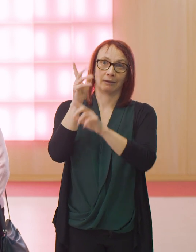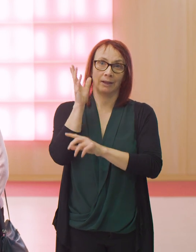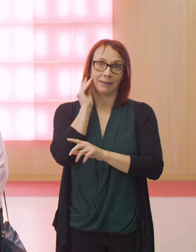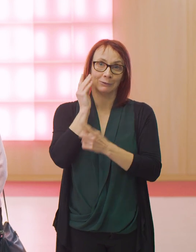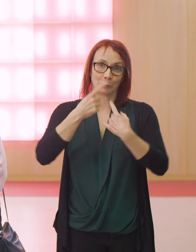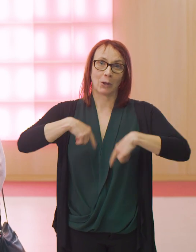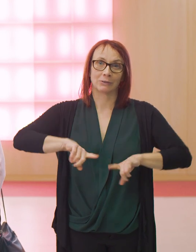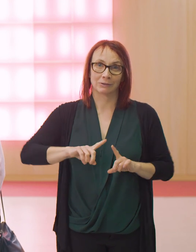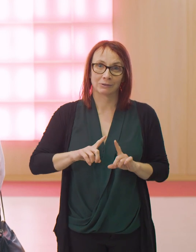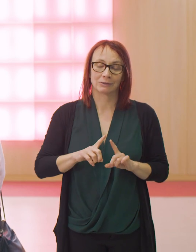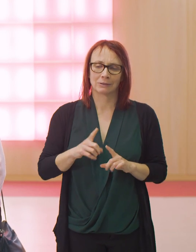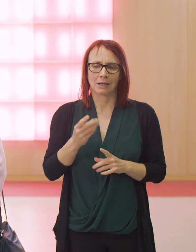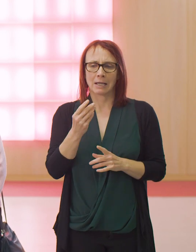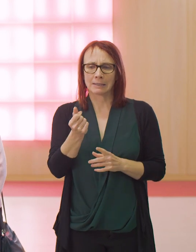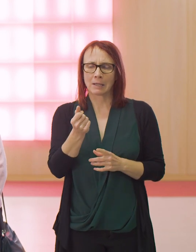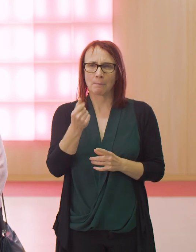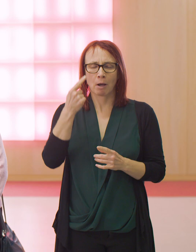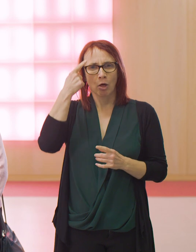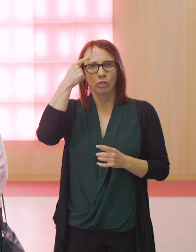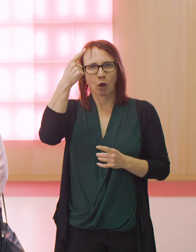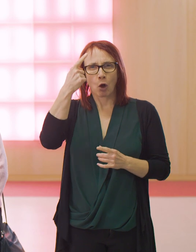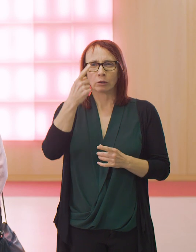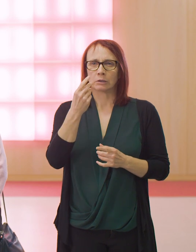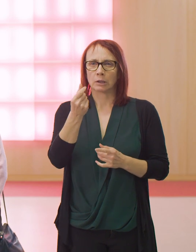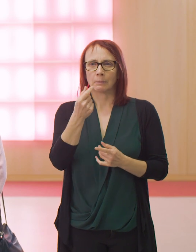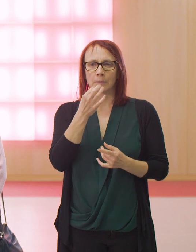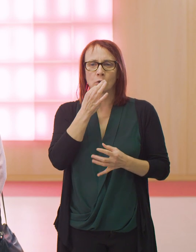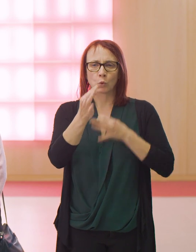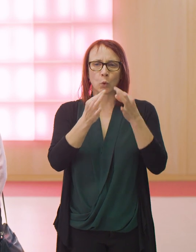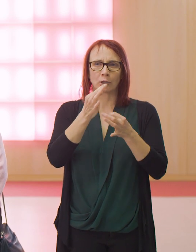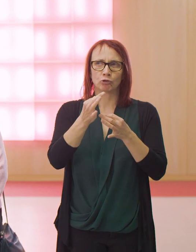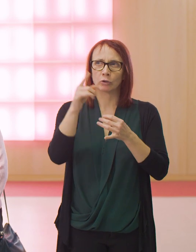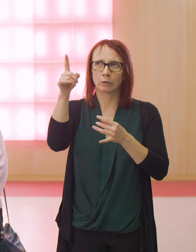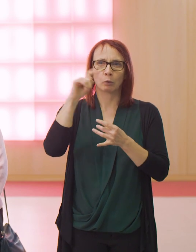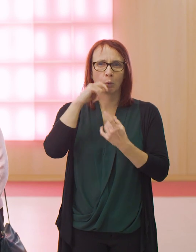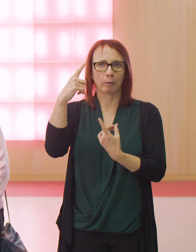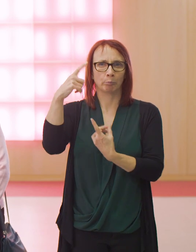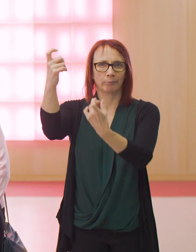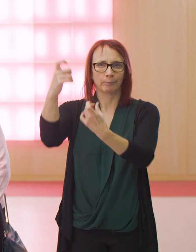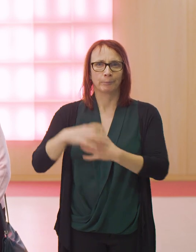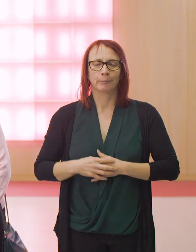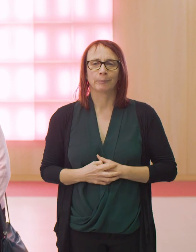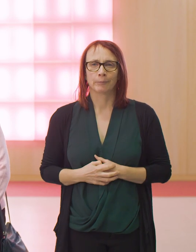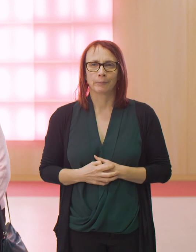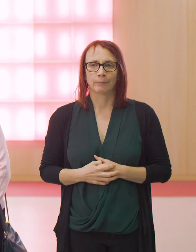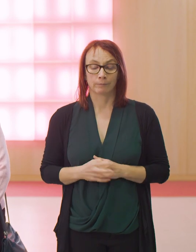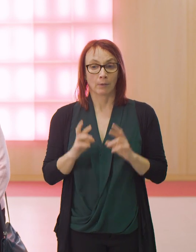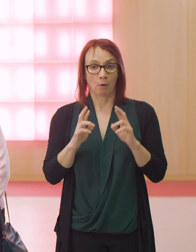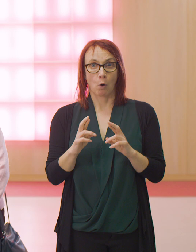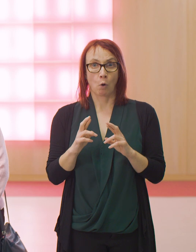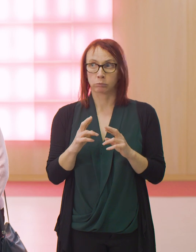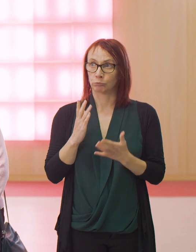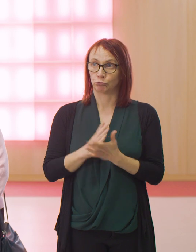our thoughts and questions are being taken on board, our suggestions. And I would like to think that we can